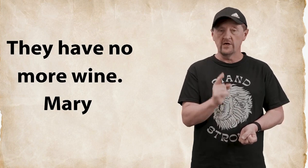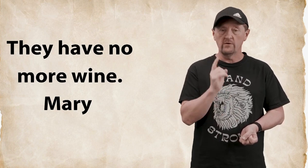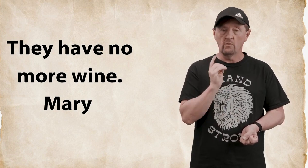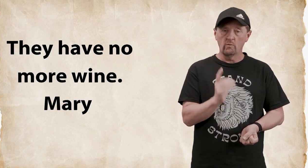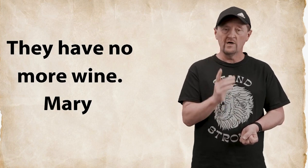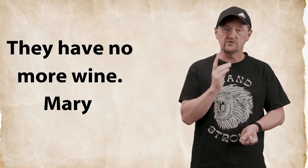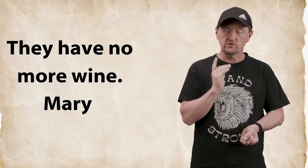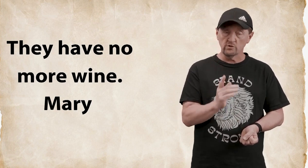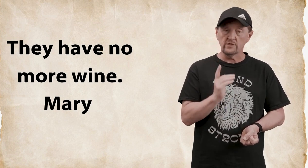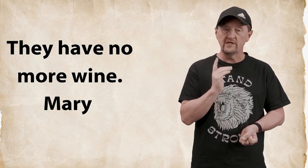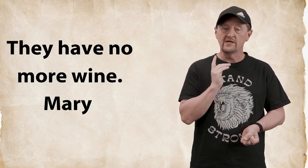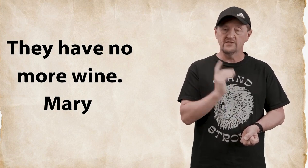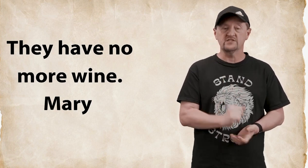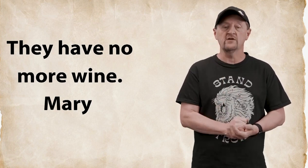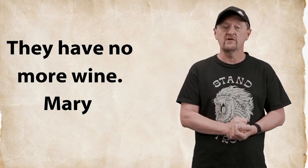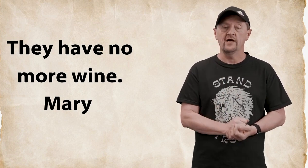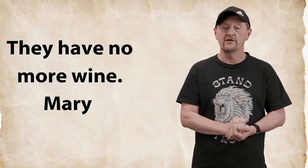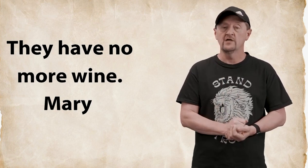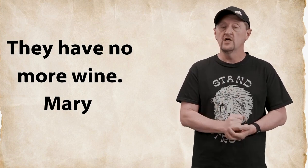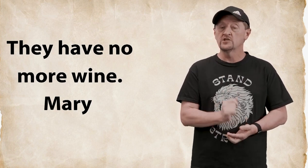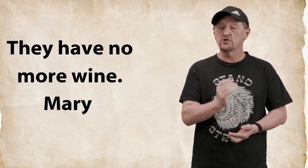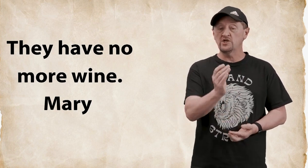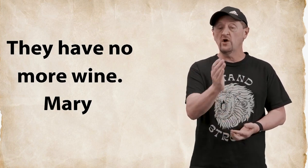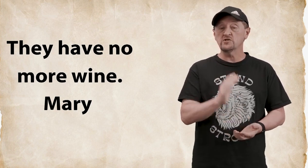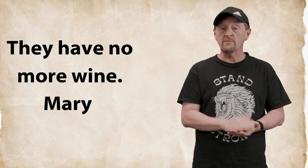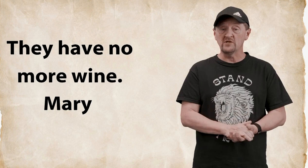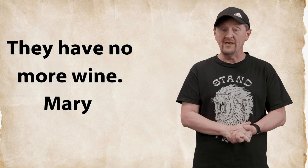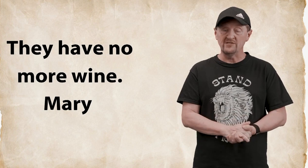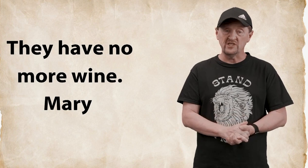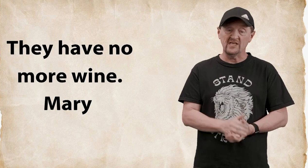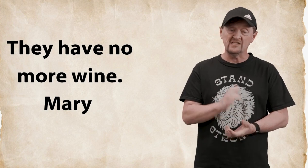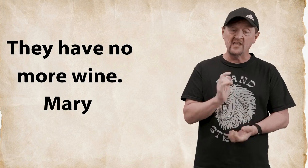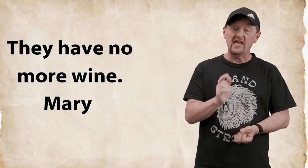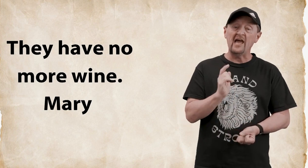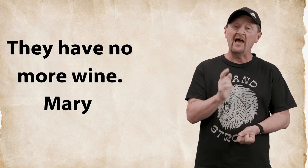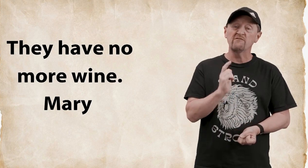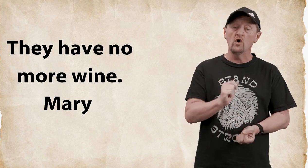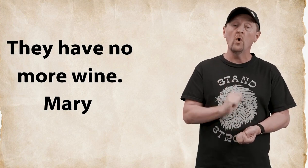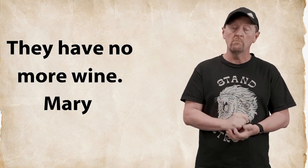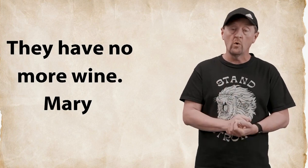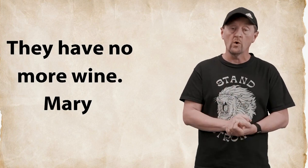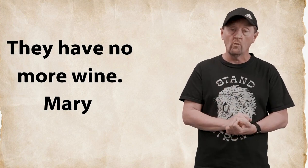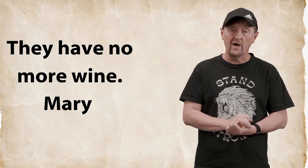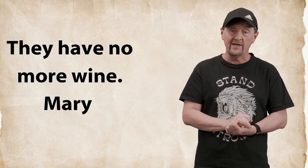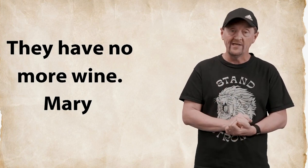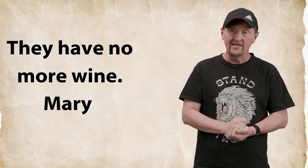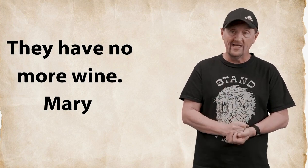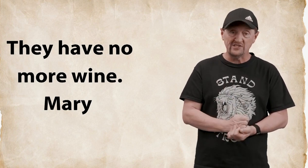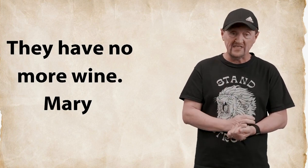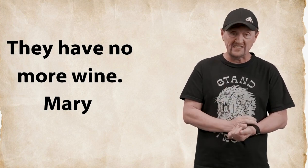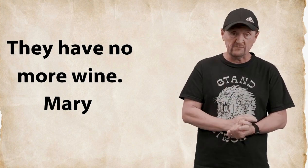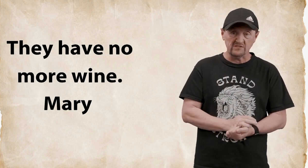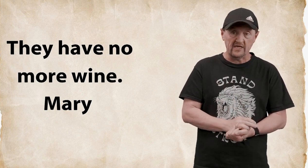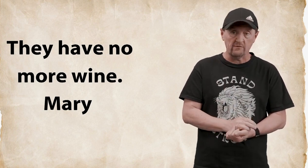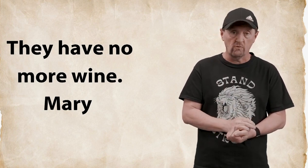was truly the son of god so she goes up to him and she says they have no more wine and jesus was like well